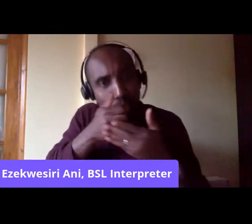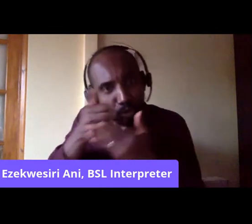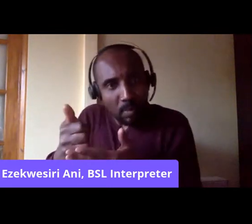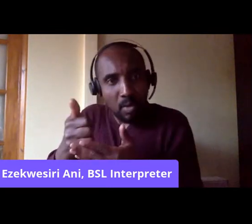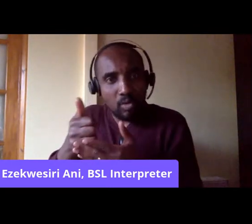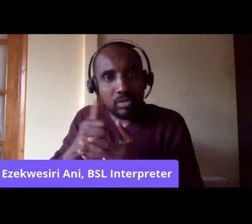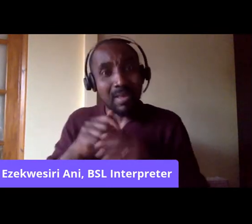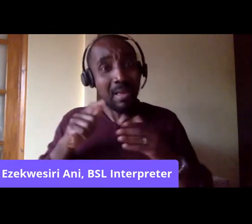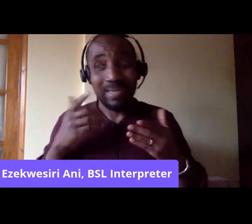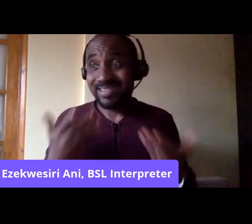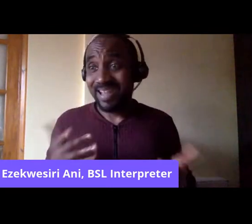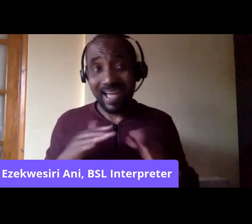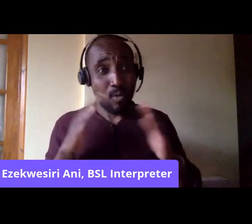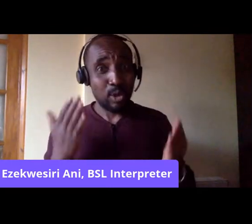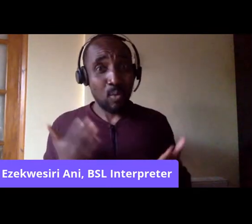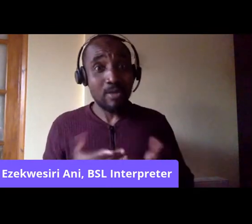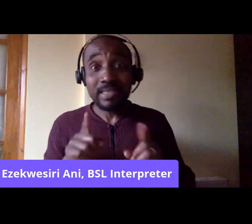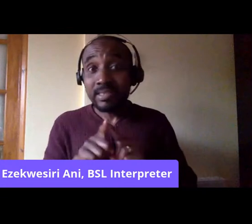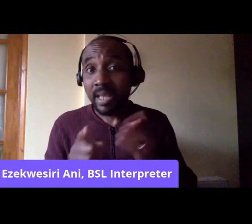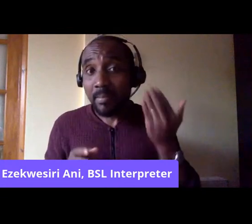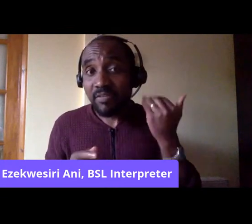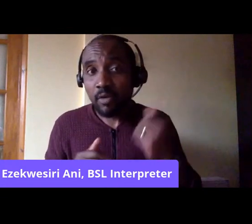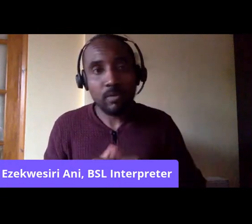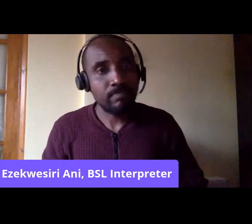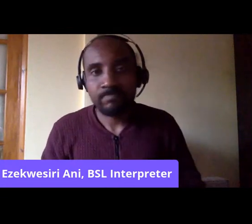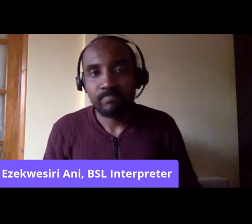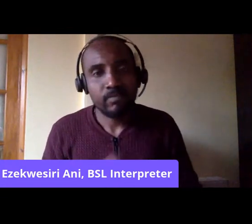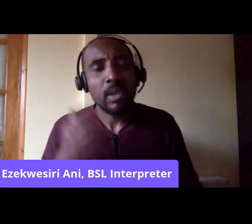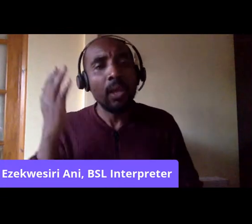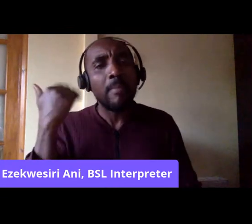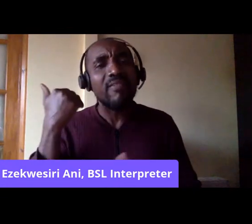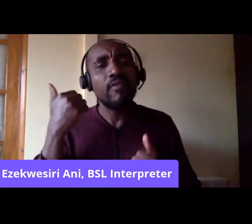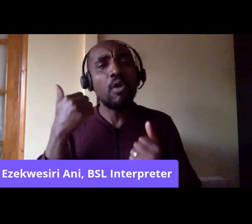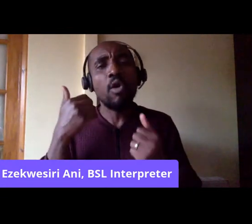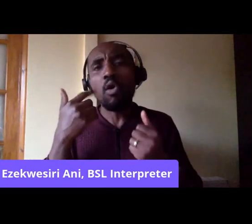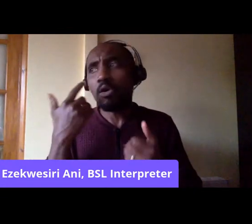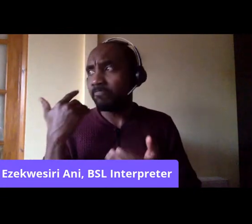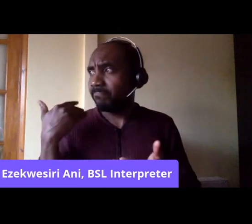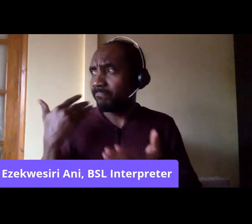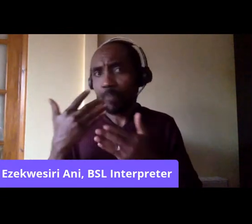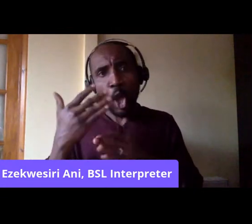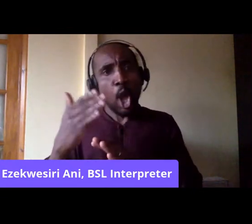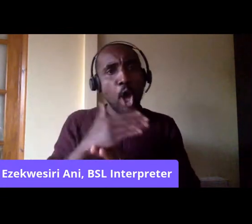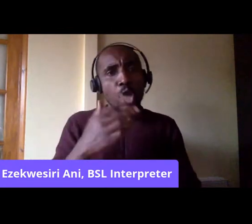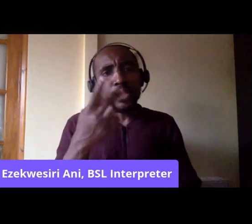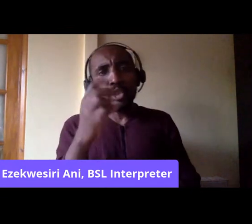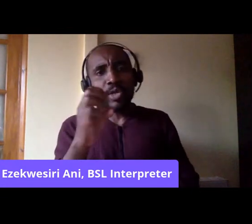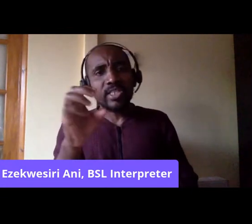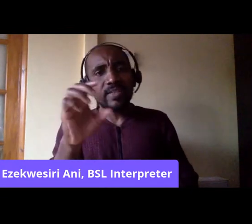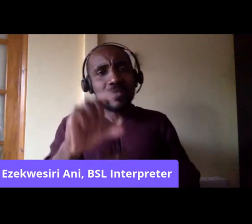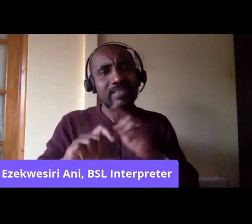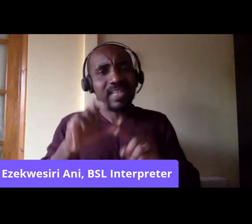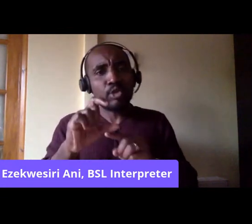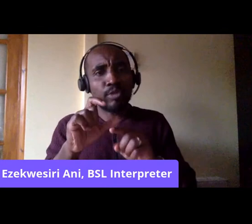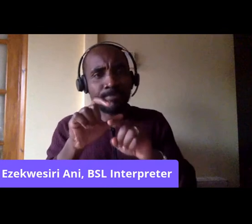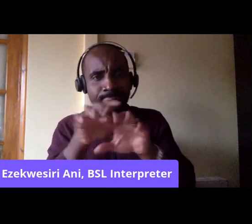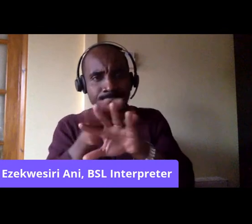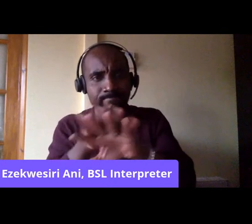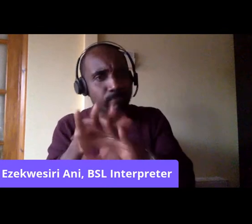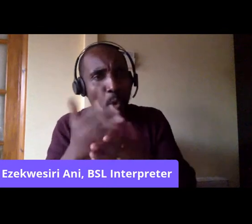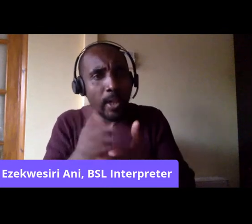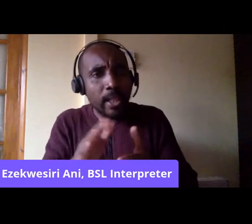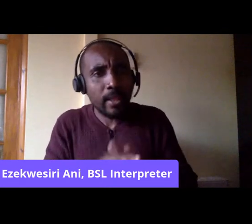we're in, it's not like it was before. know, it was unambiguous in the moment I was talking about in the early 20th century, that the colonizer is that one